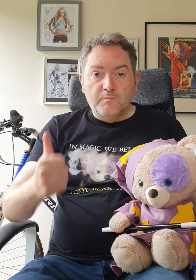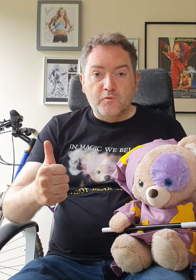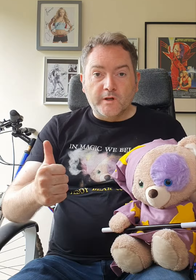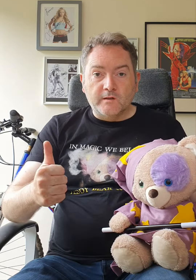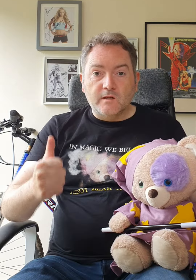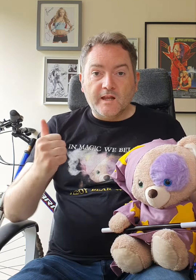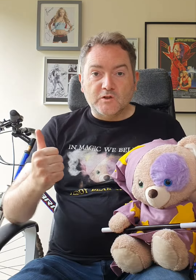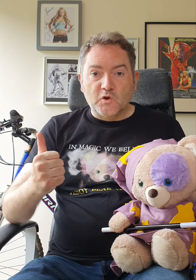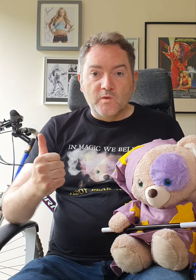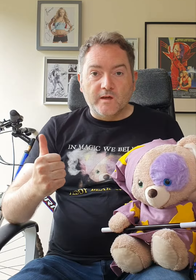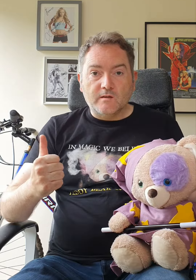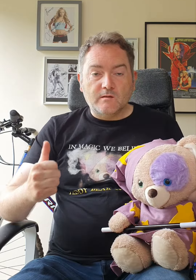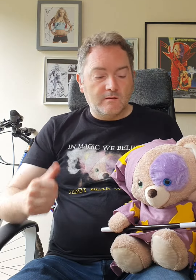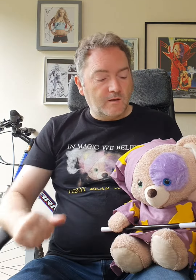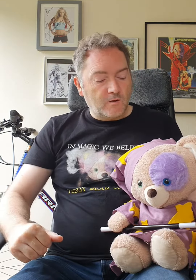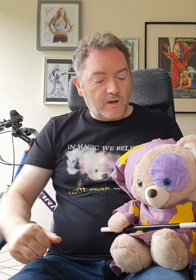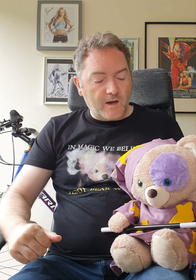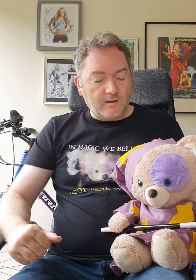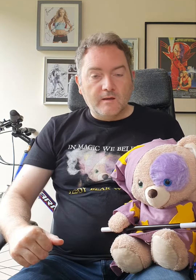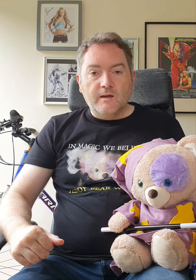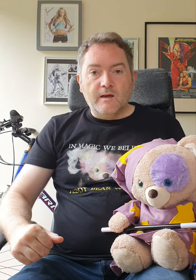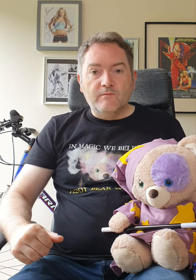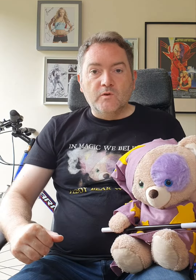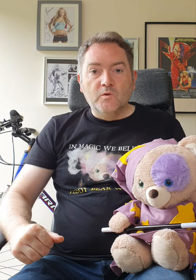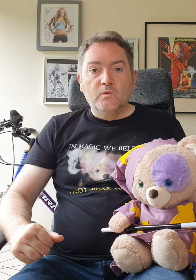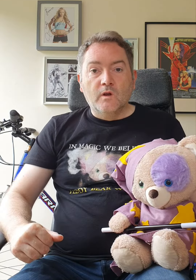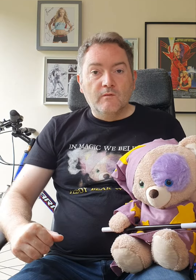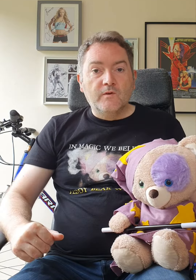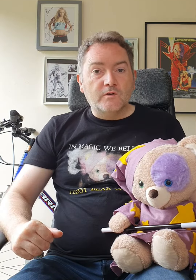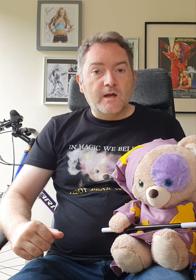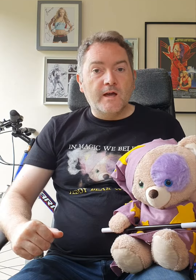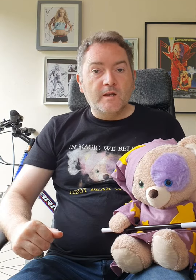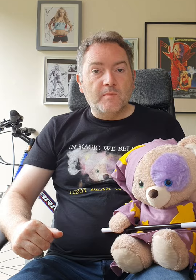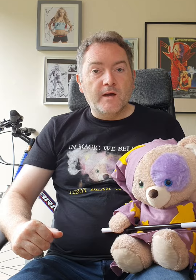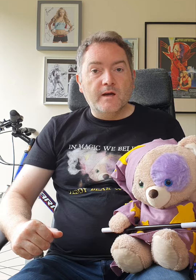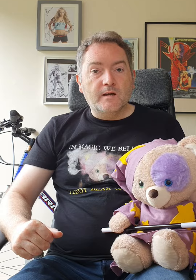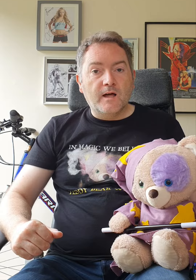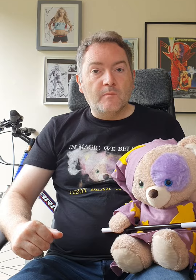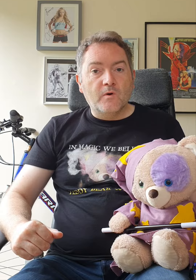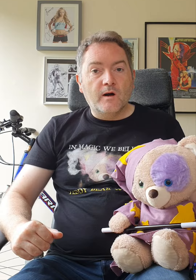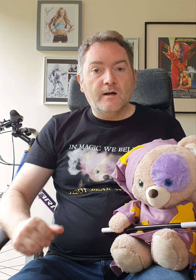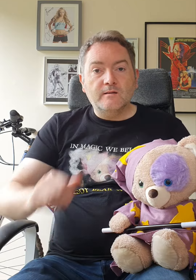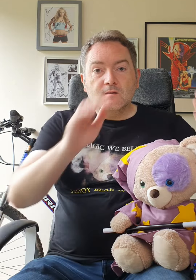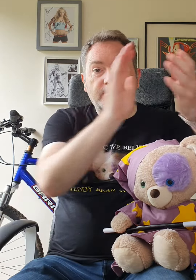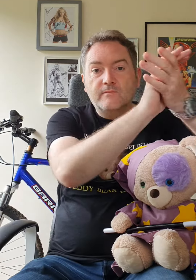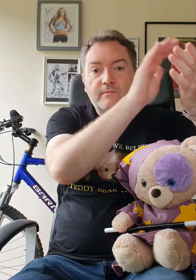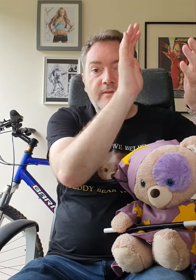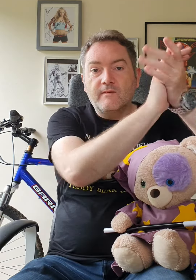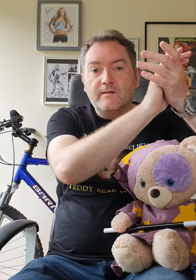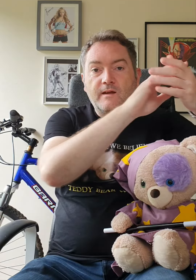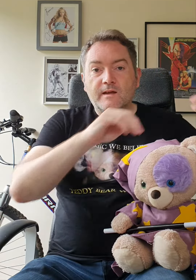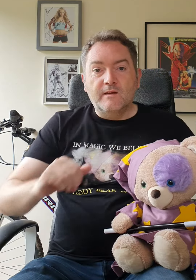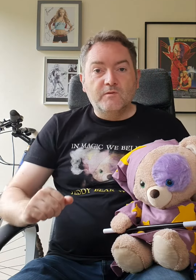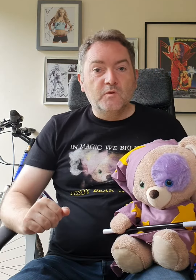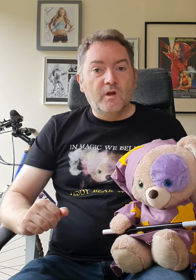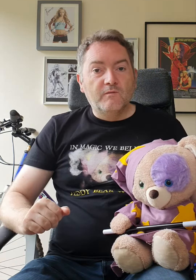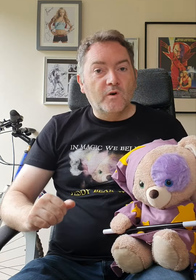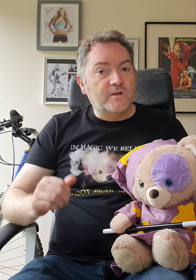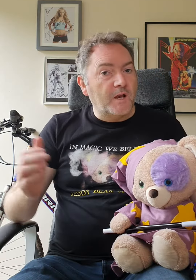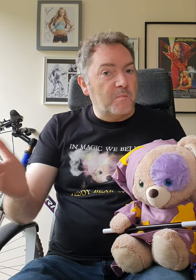Brilliant. Let's do this. Okay. If you love your teddy bear, clap your hands. If you love your teddy